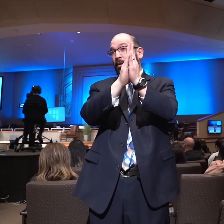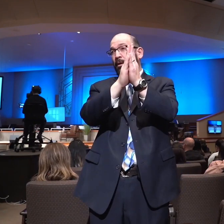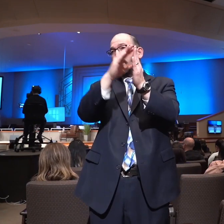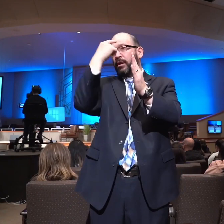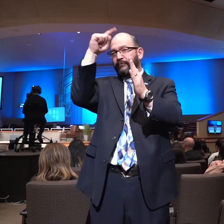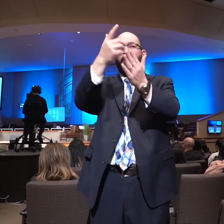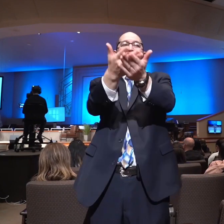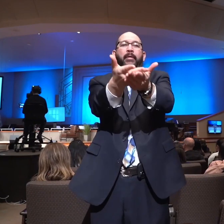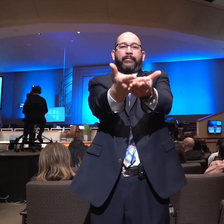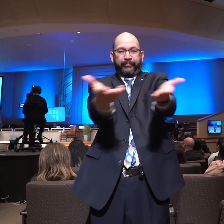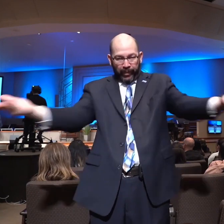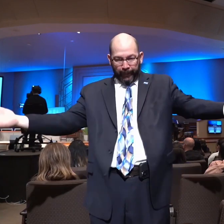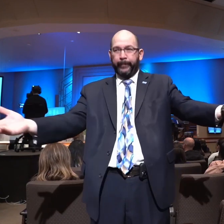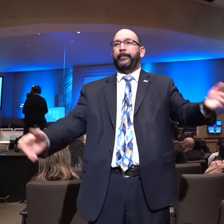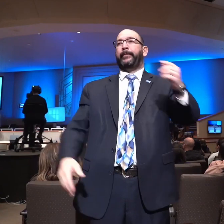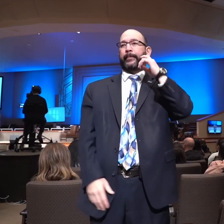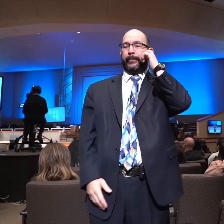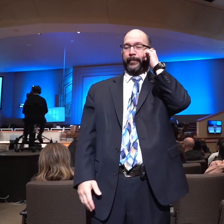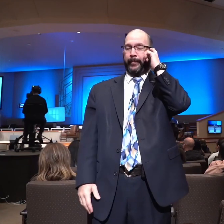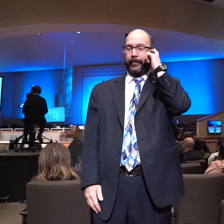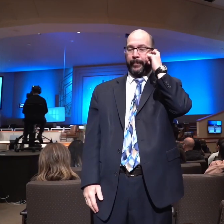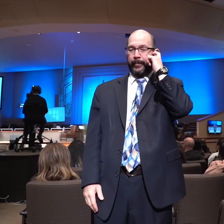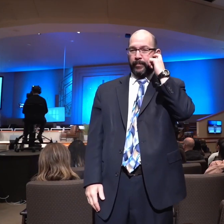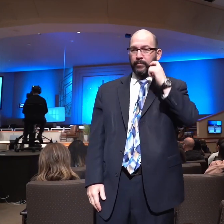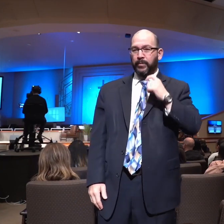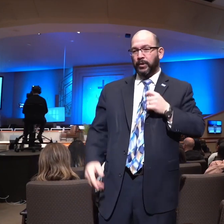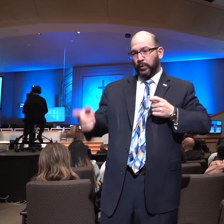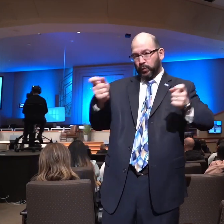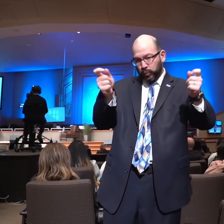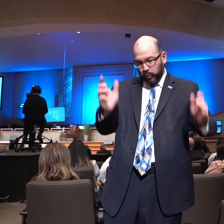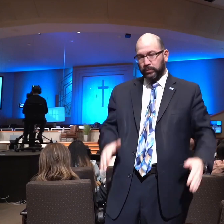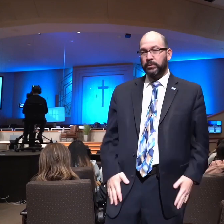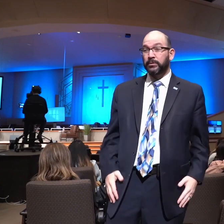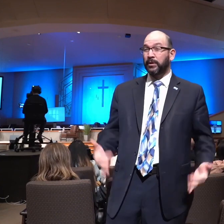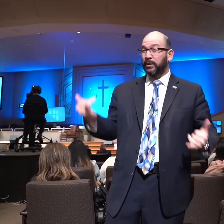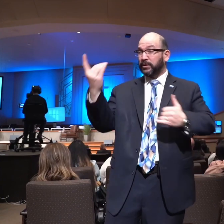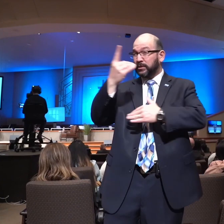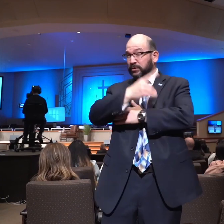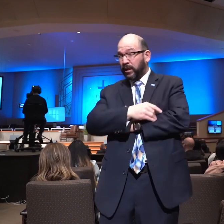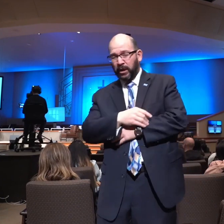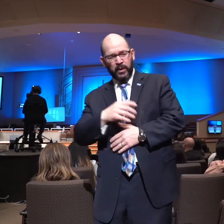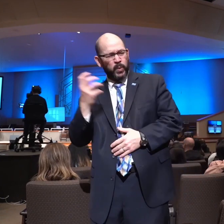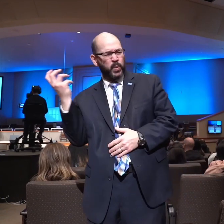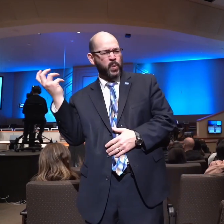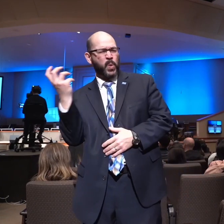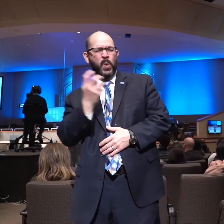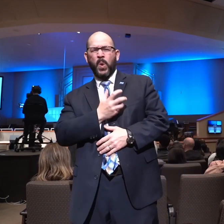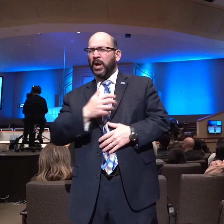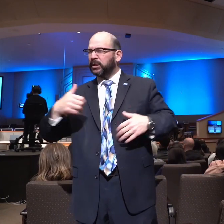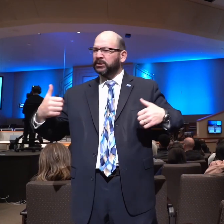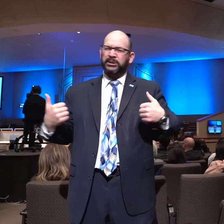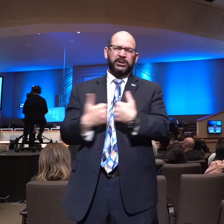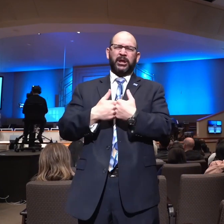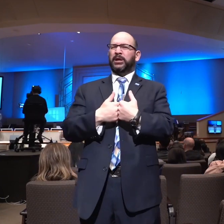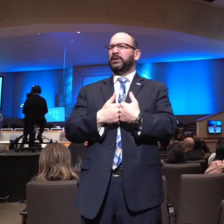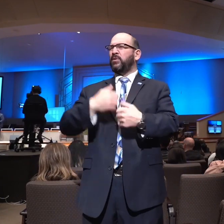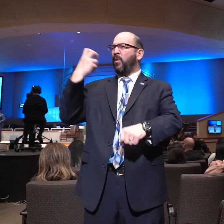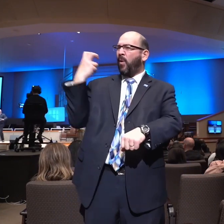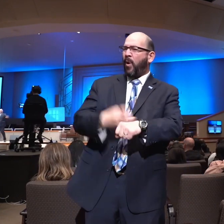for them. The needs today, the challenges of leadership are greater than ever. So many just want to check